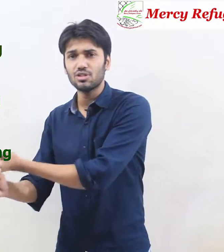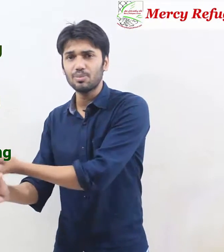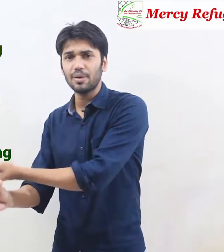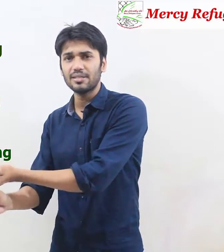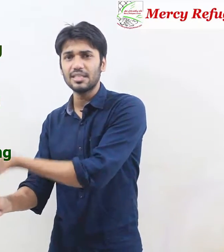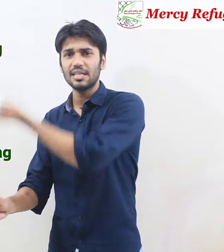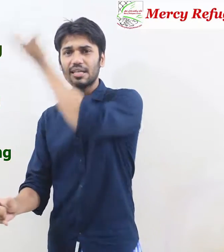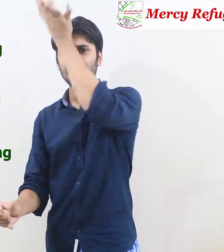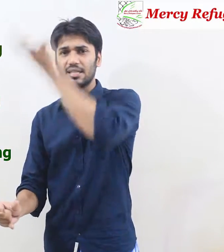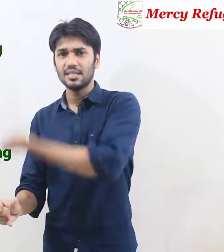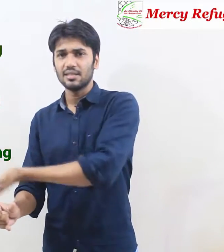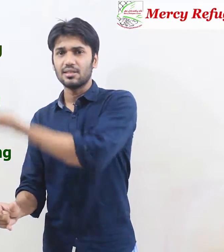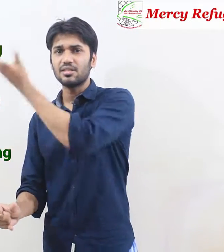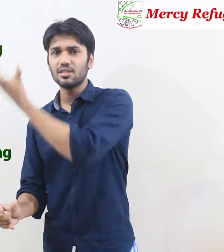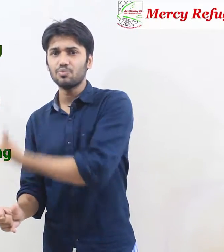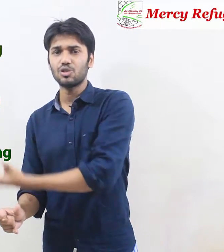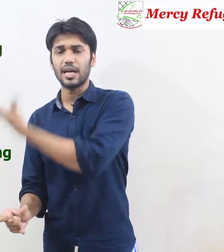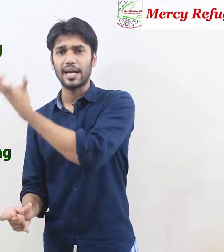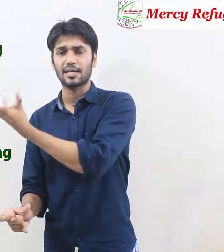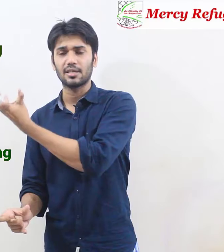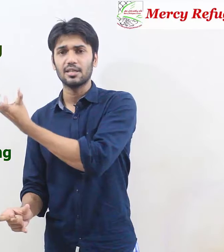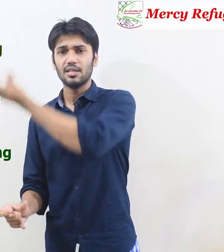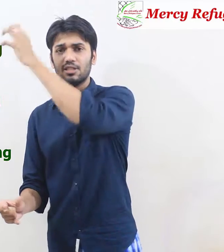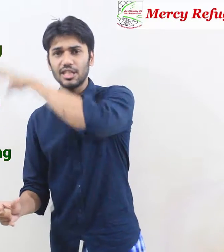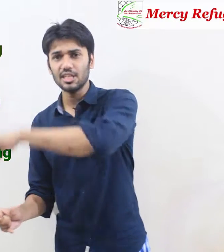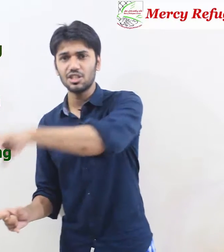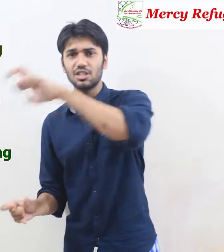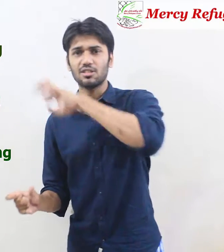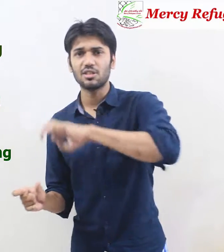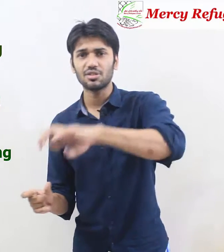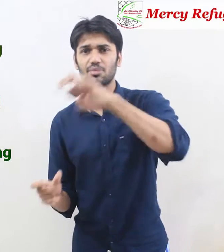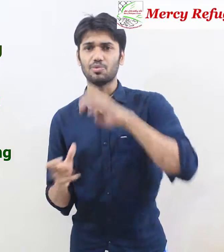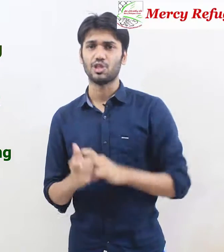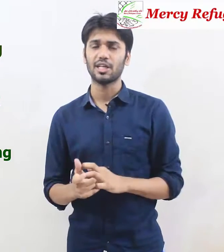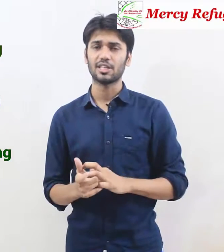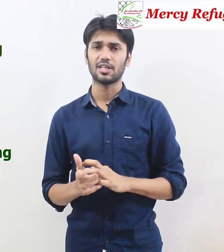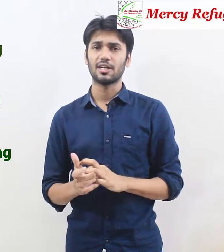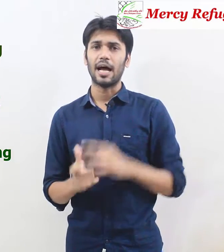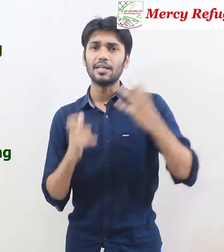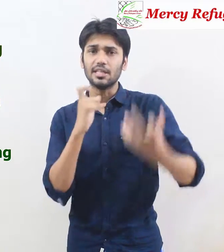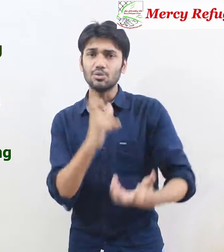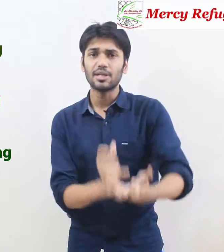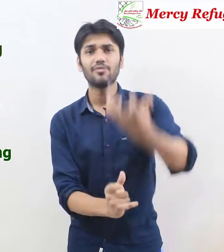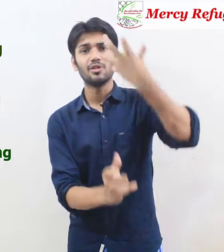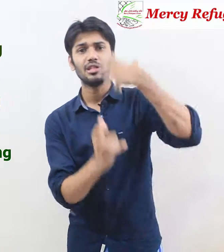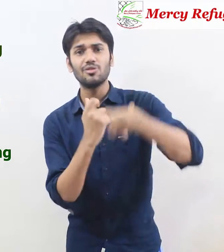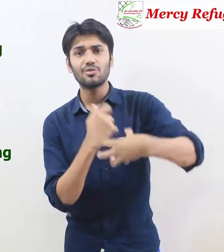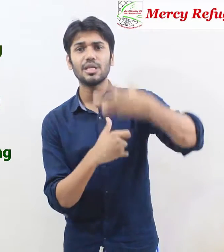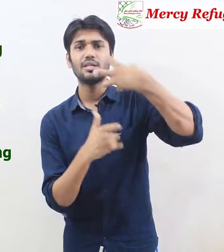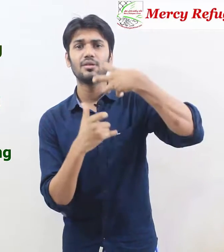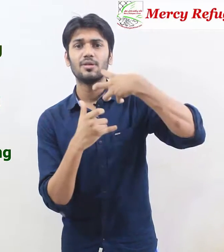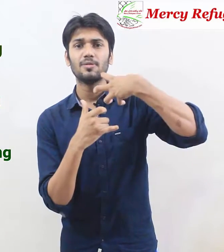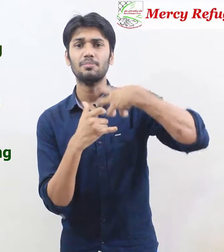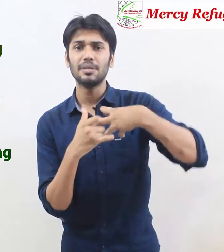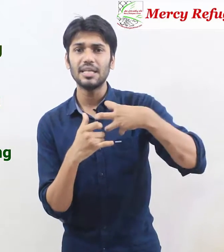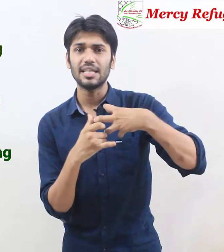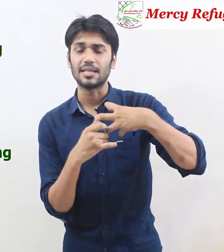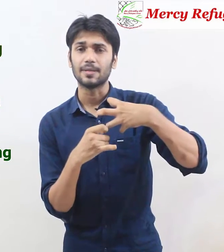we are just replacing the subject change the subject and you get a different meaning